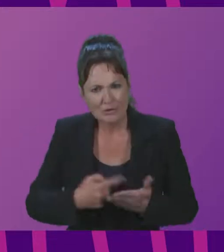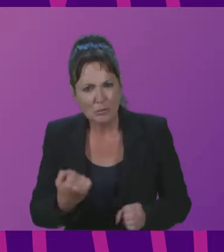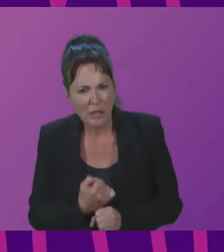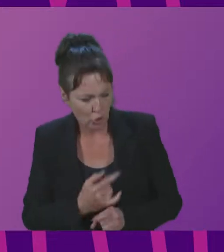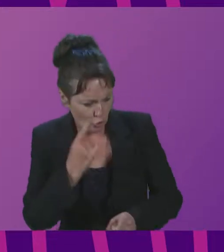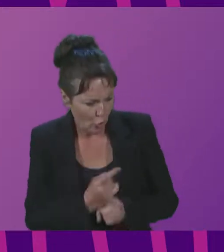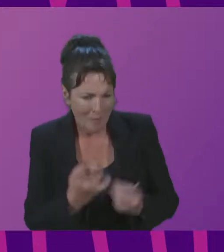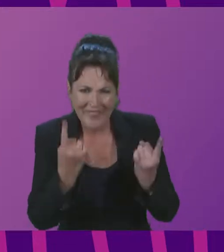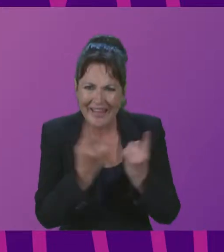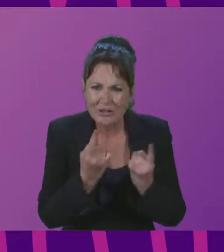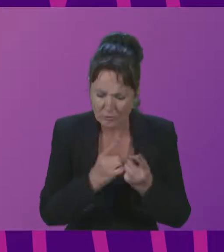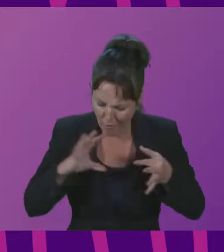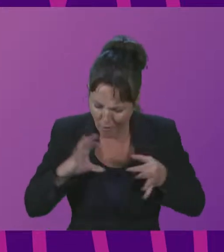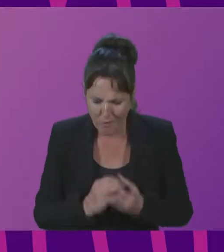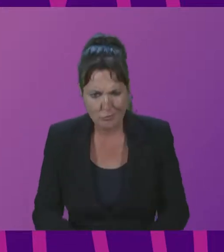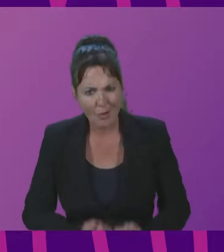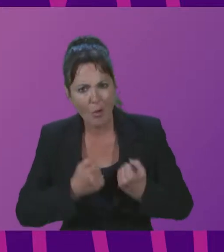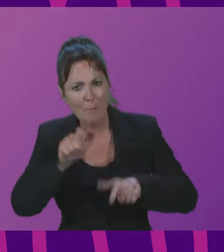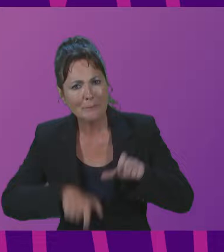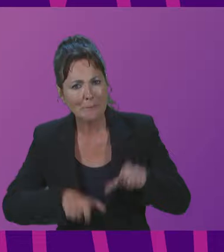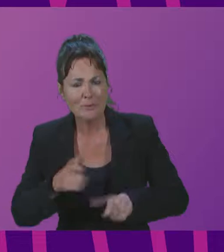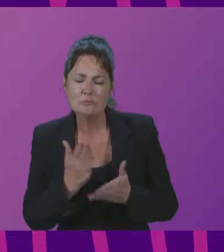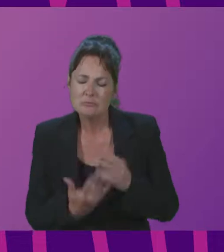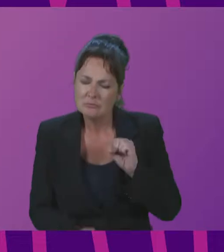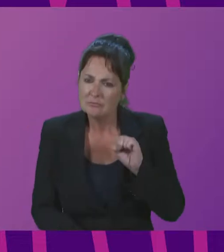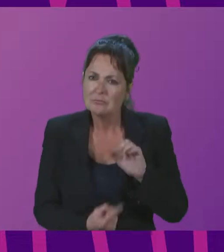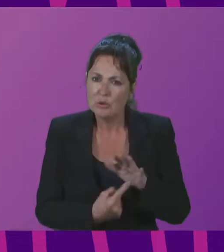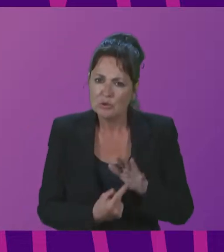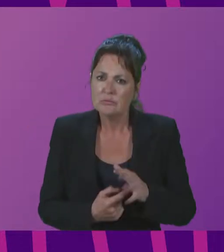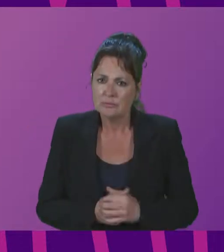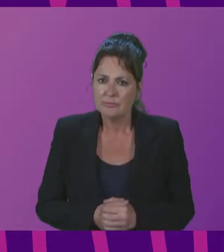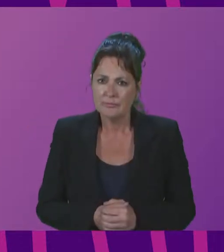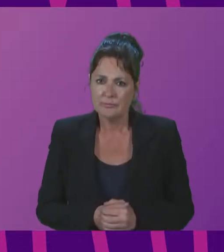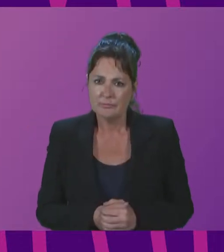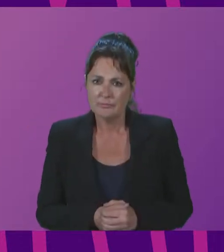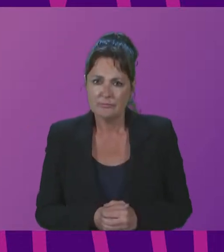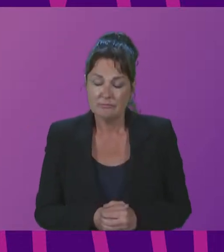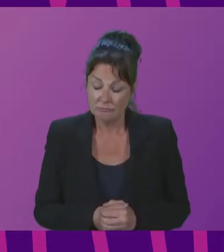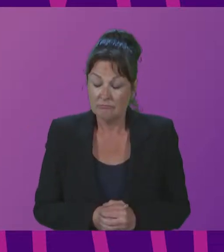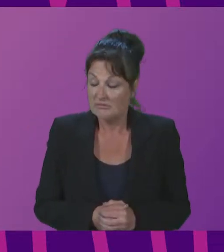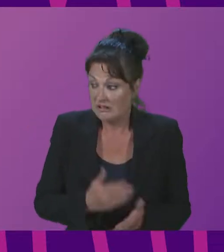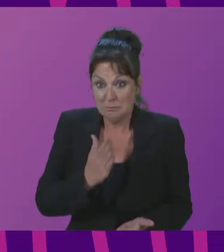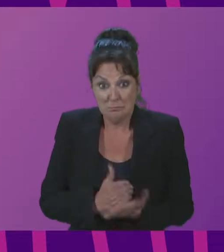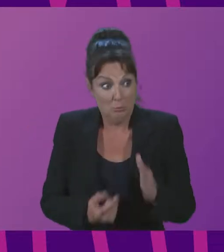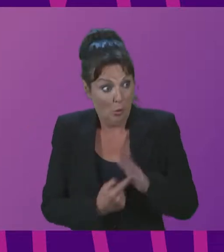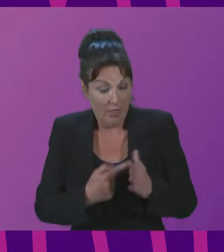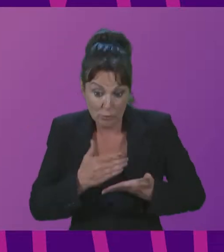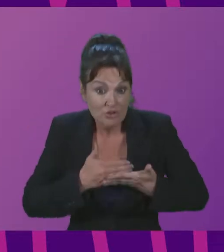the issues related to our people is very important that we are here today.